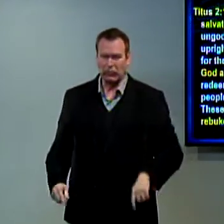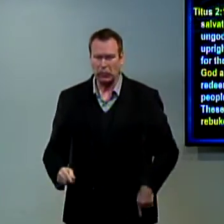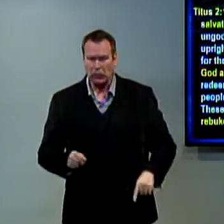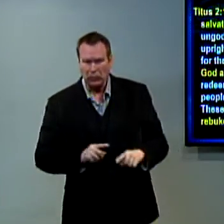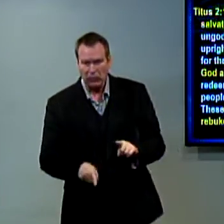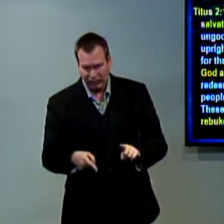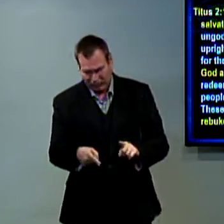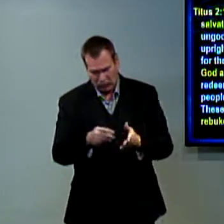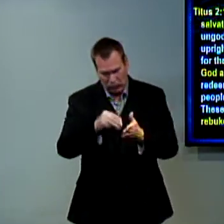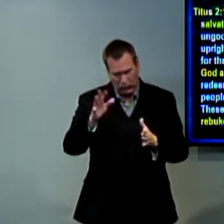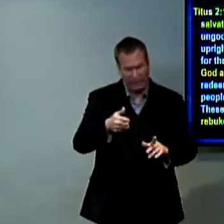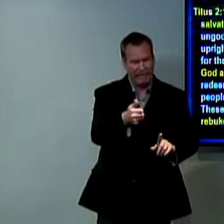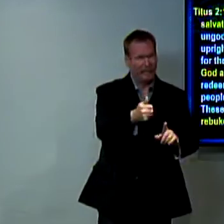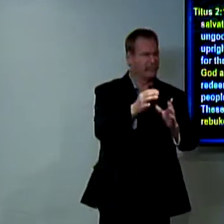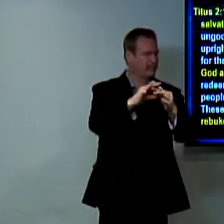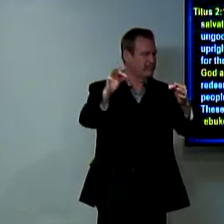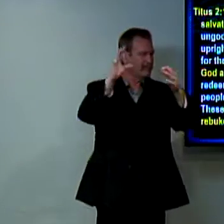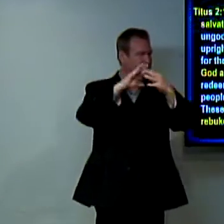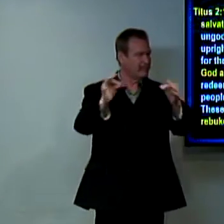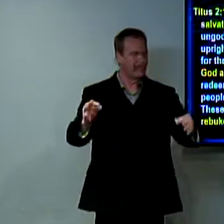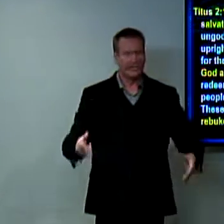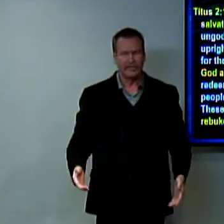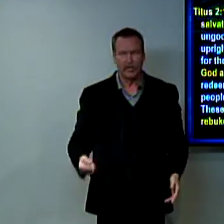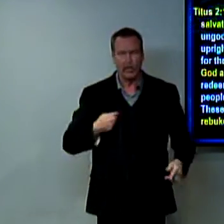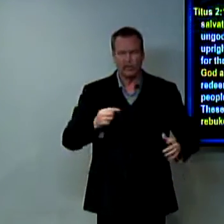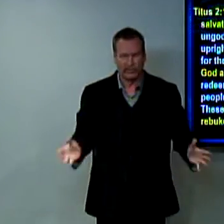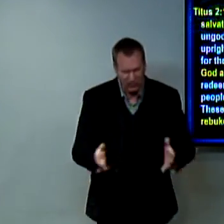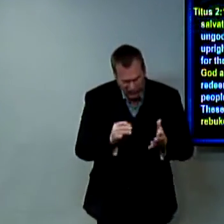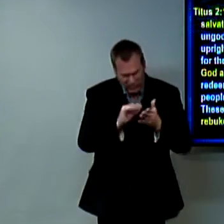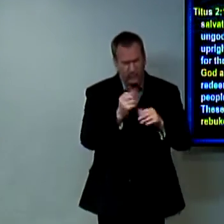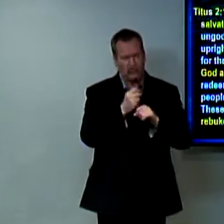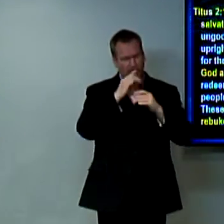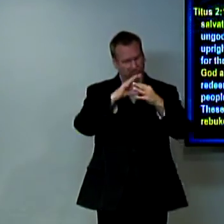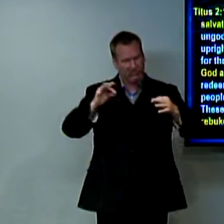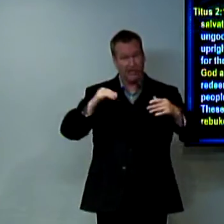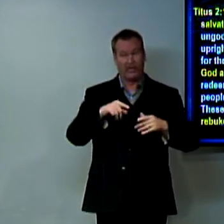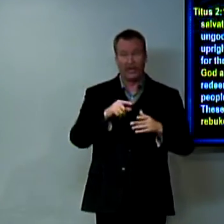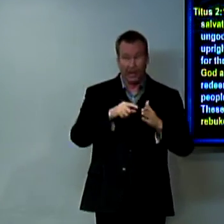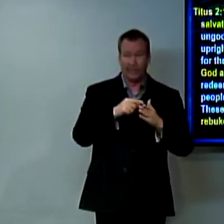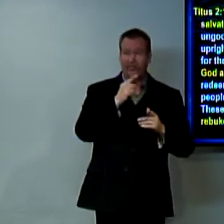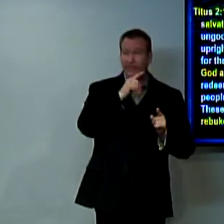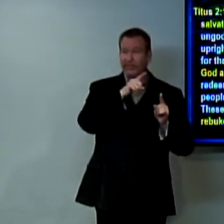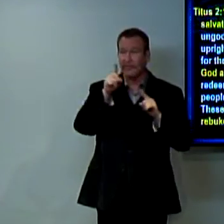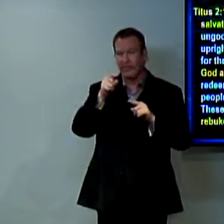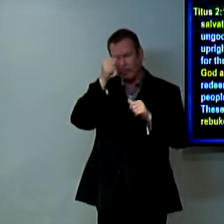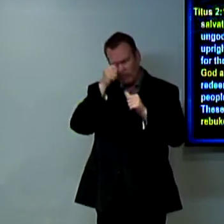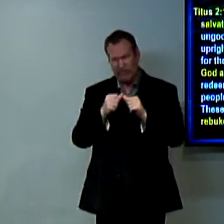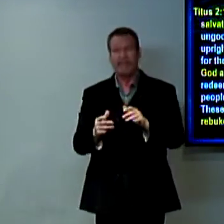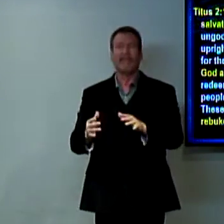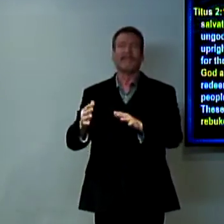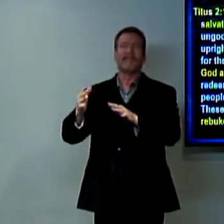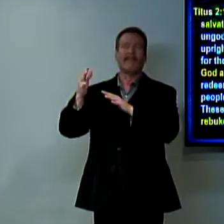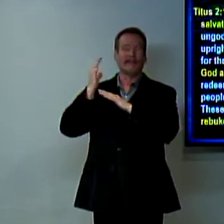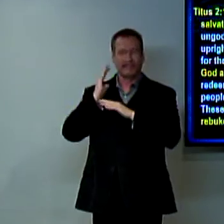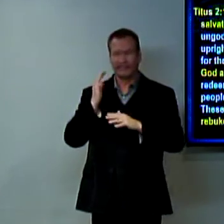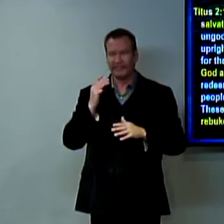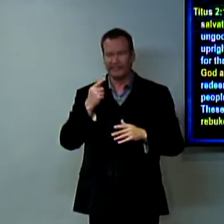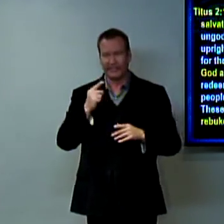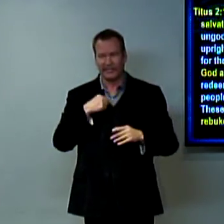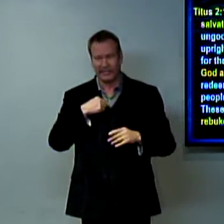it's it's just not right if you don't share the Bible you have to go out to share tell the stories tell